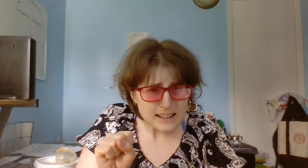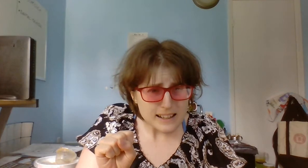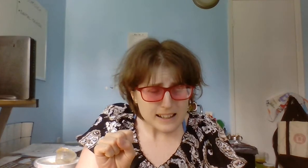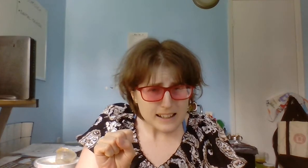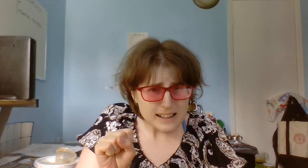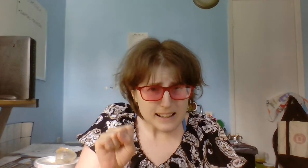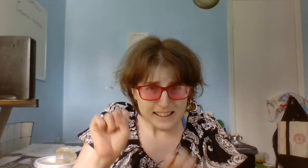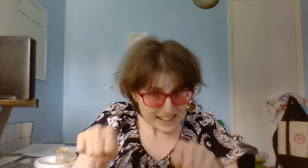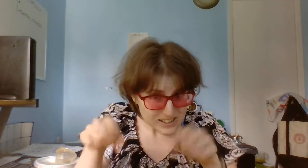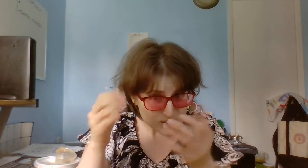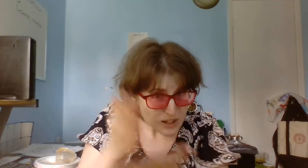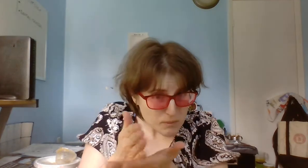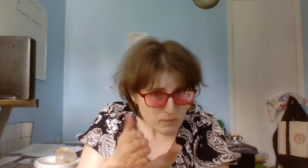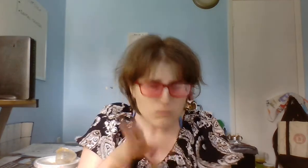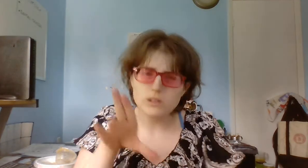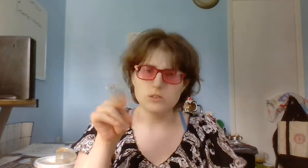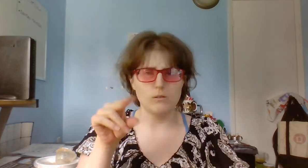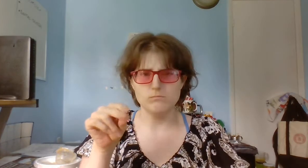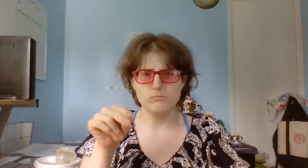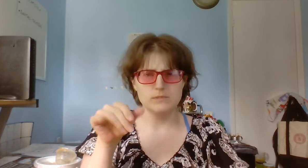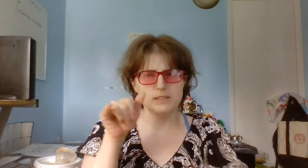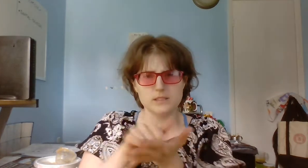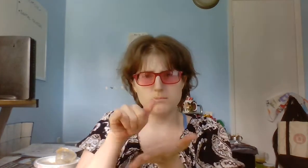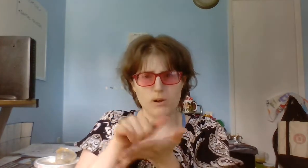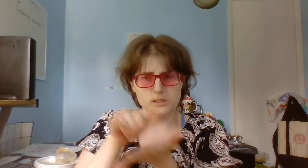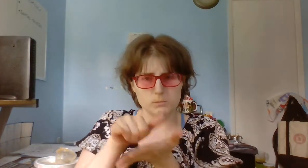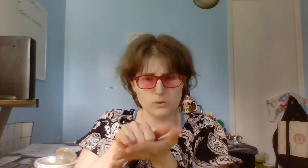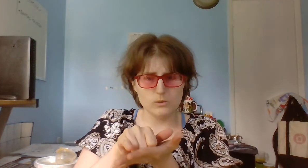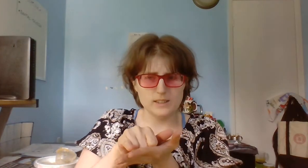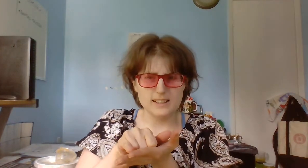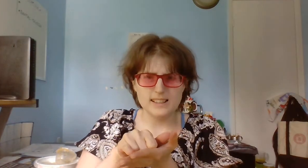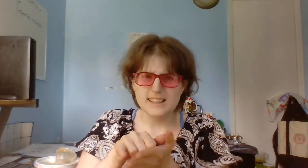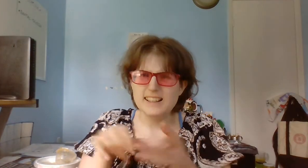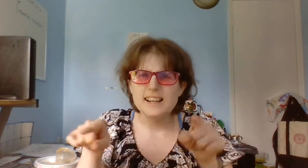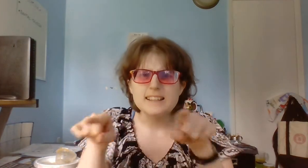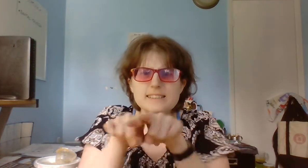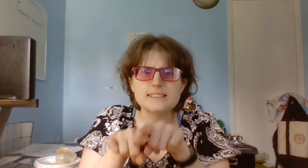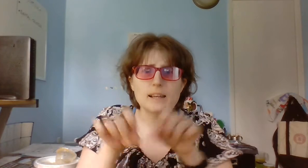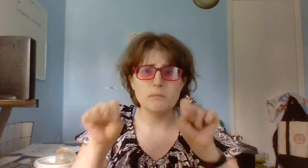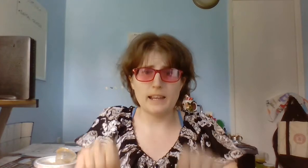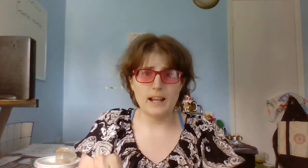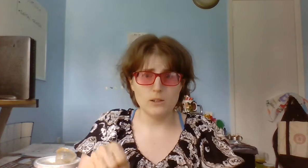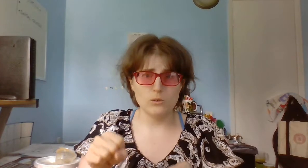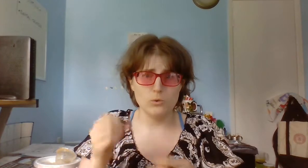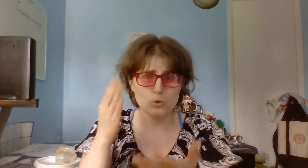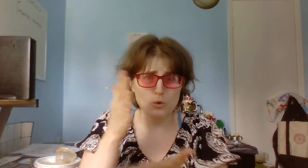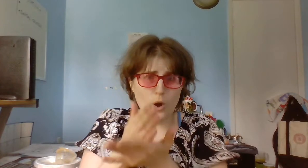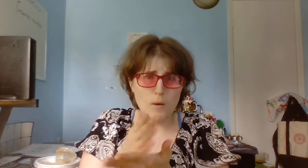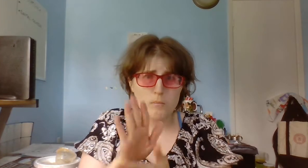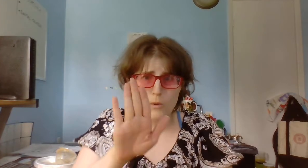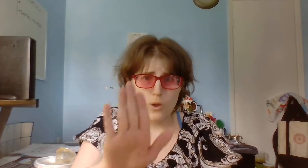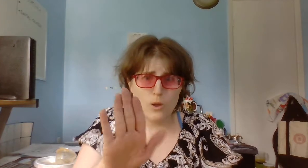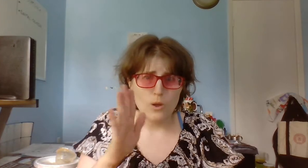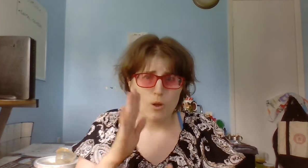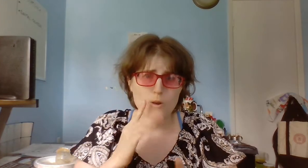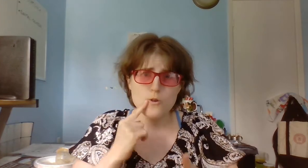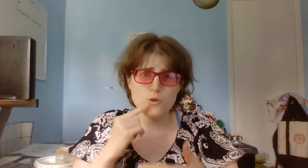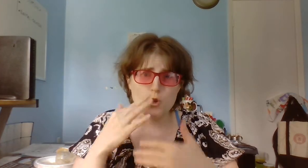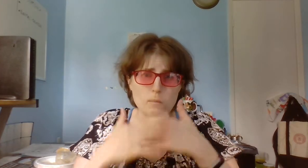Can you stop? It's impossible. It's the same Can you stop your